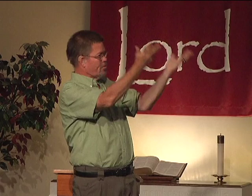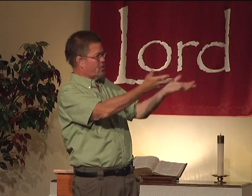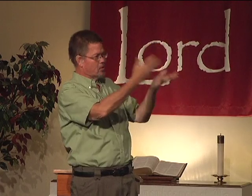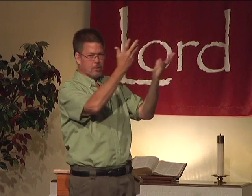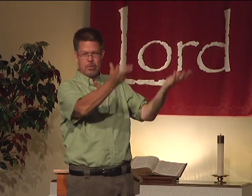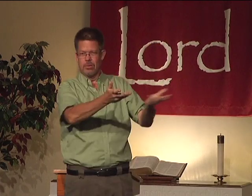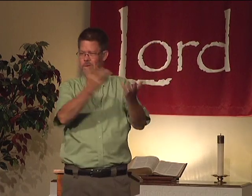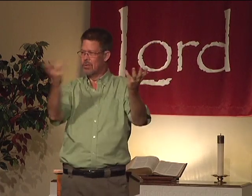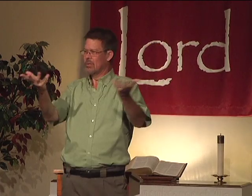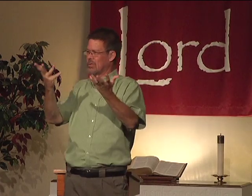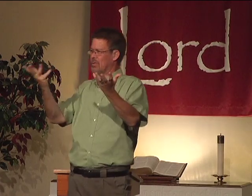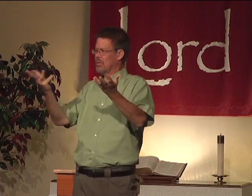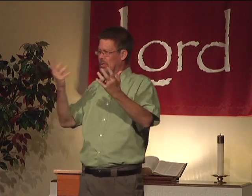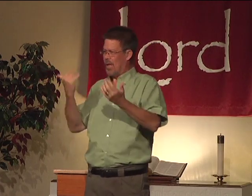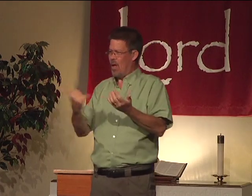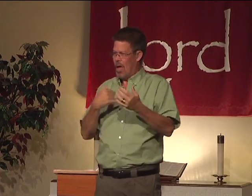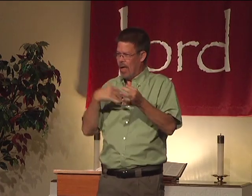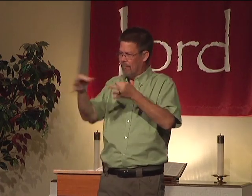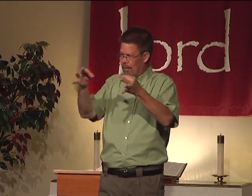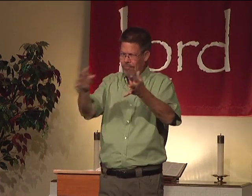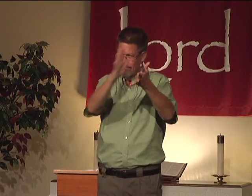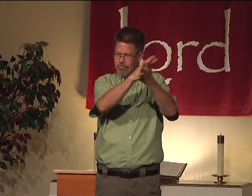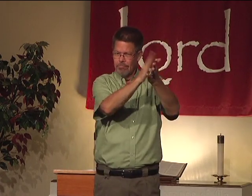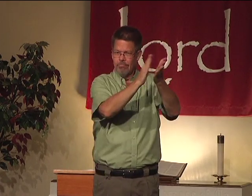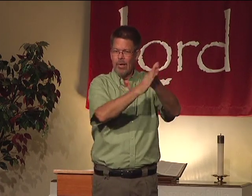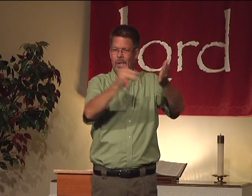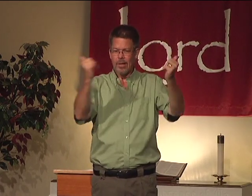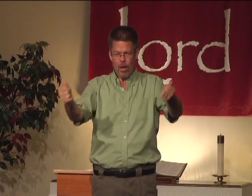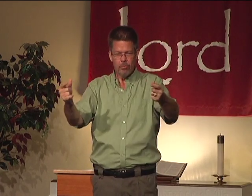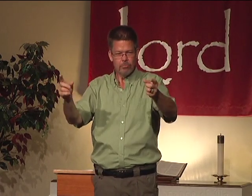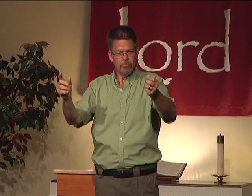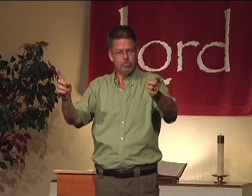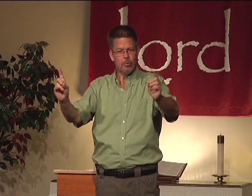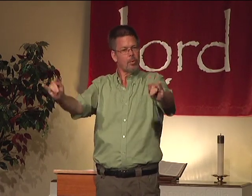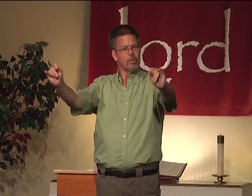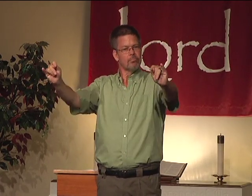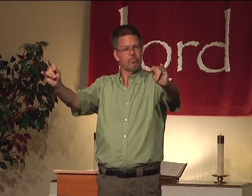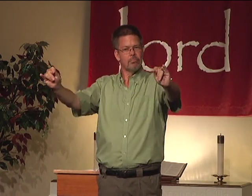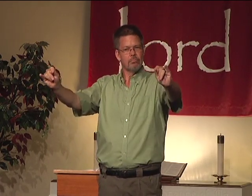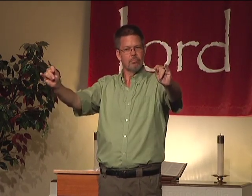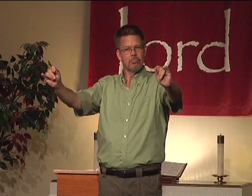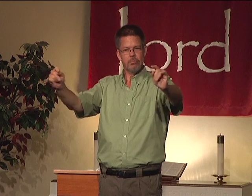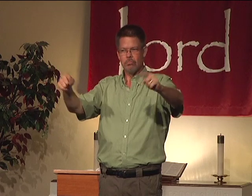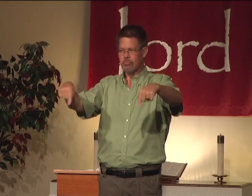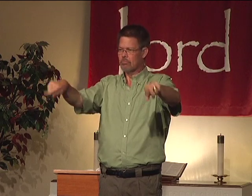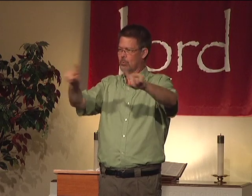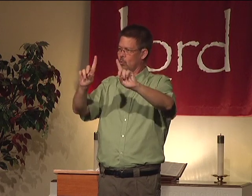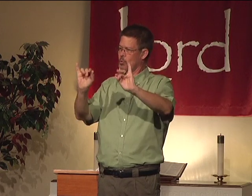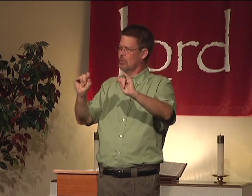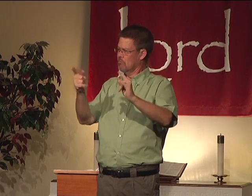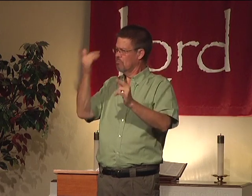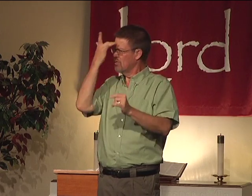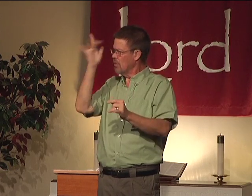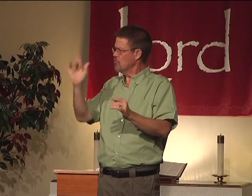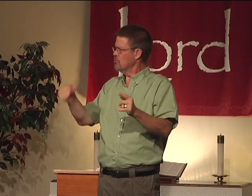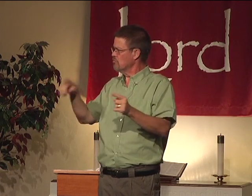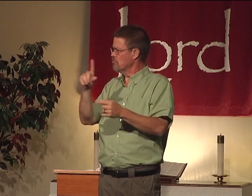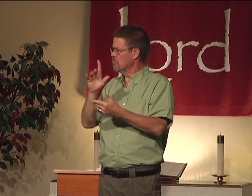So what do you do with all of this? Now I want to explain. Go out and do it. Go ahead and do it. You're